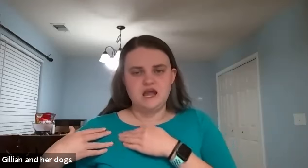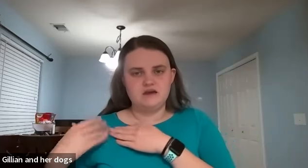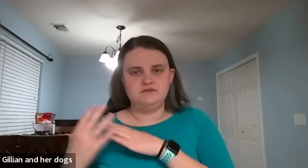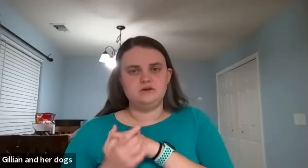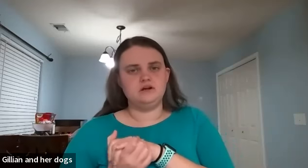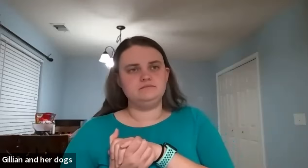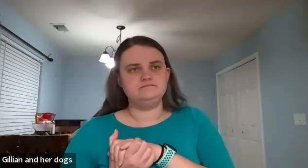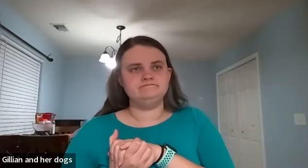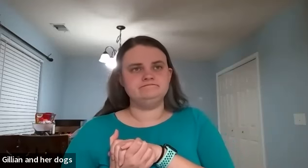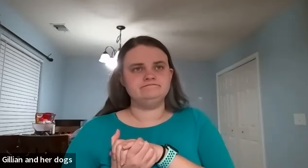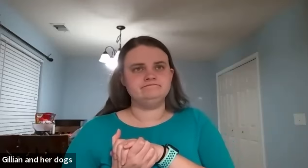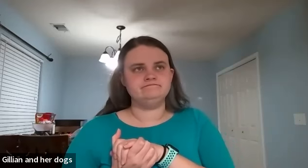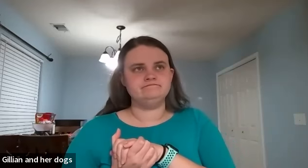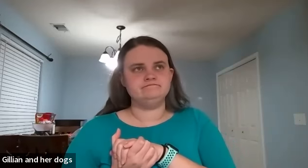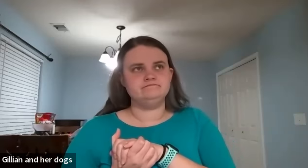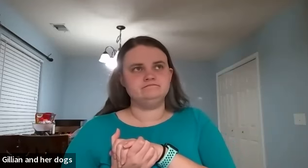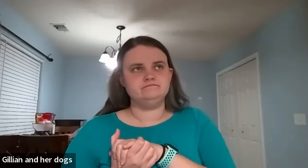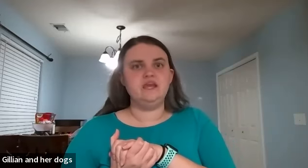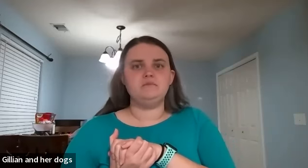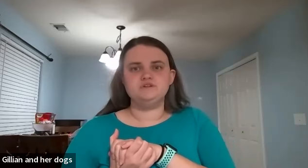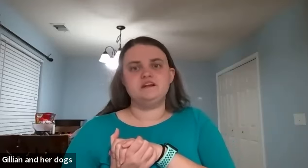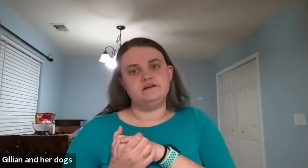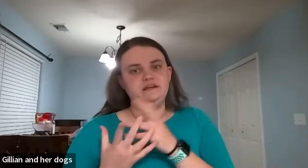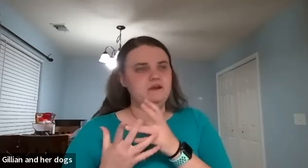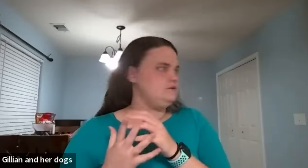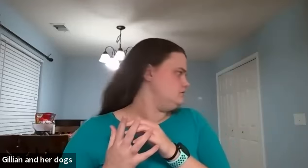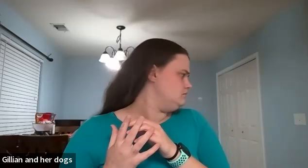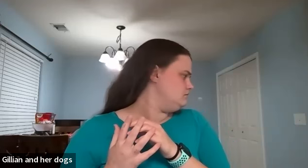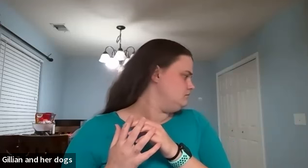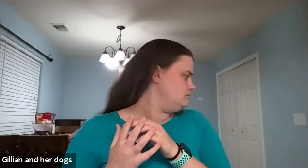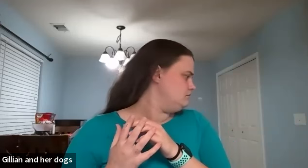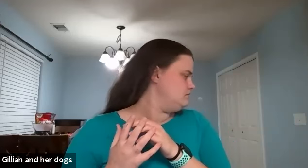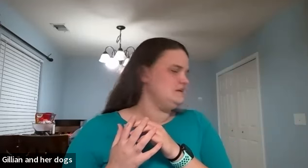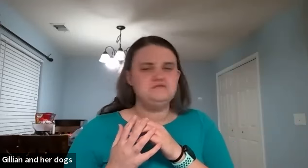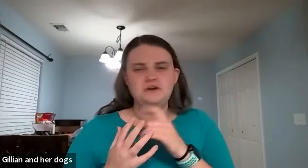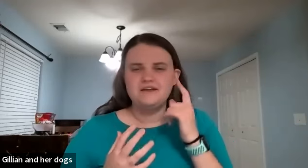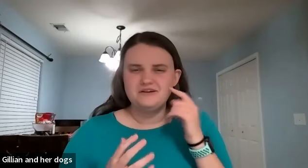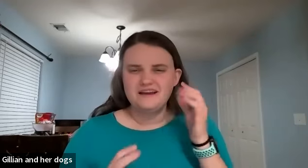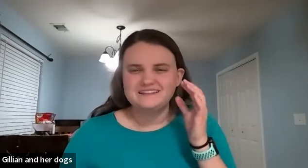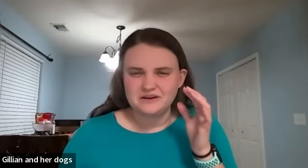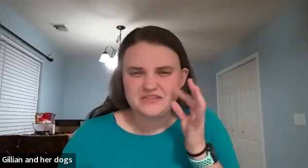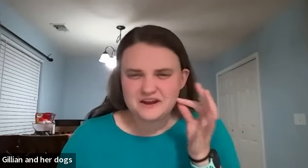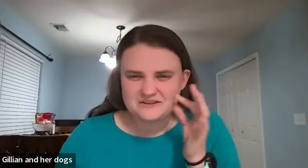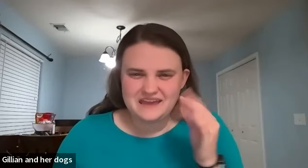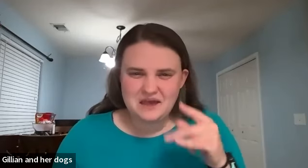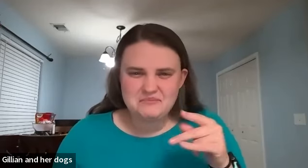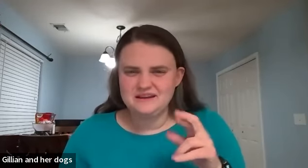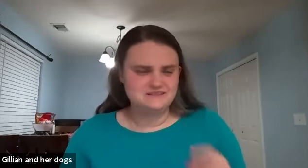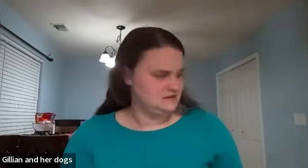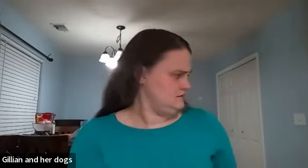have your um yeah personality and character i thought sorry i thought i heard the cat purring i was like